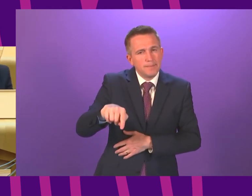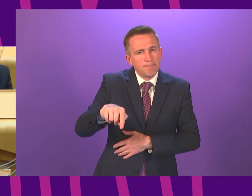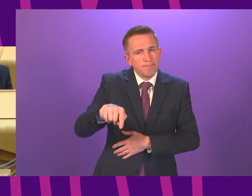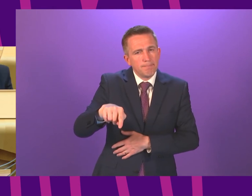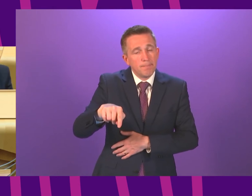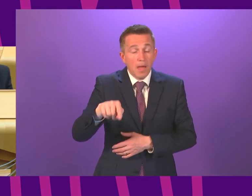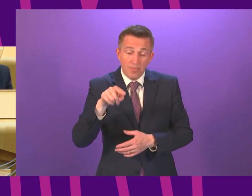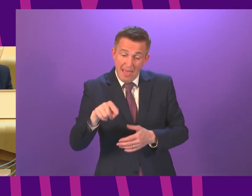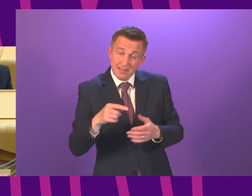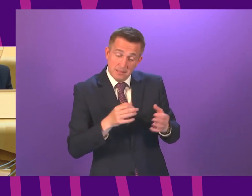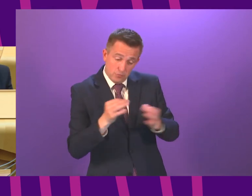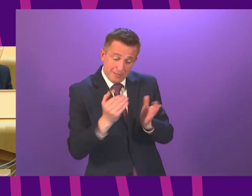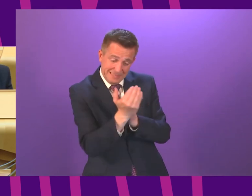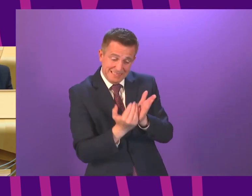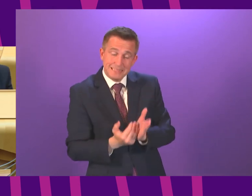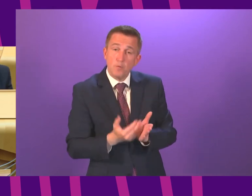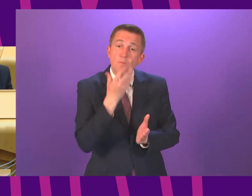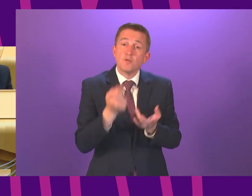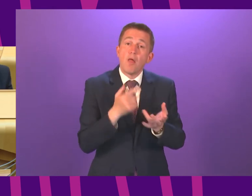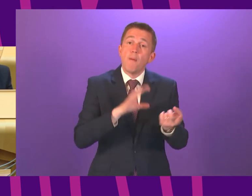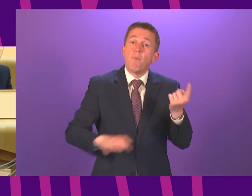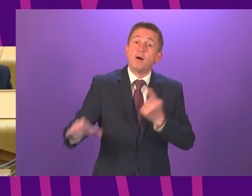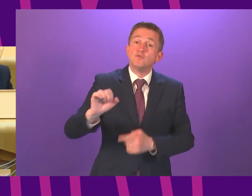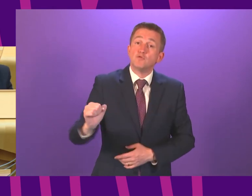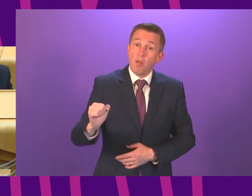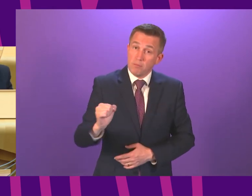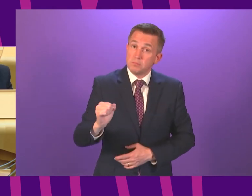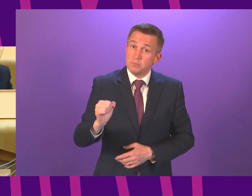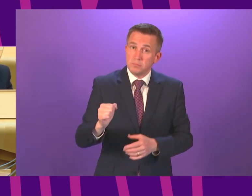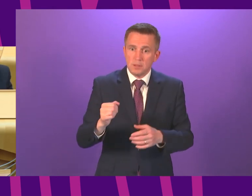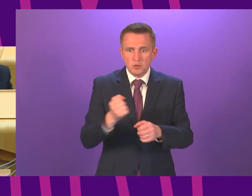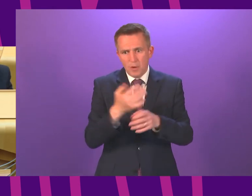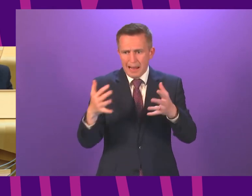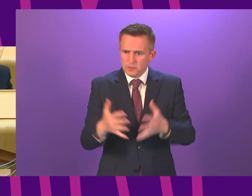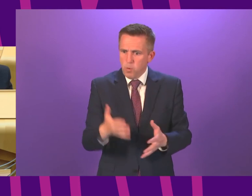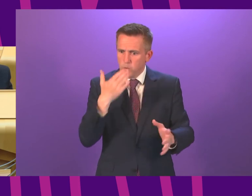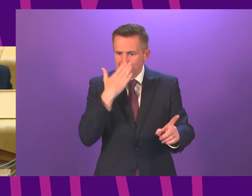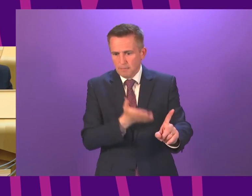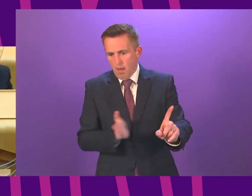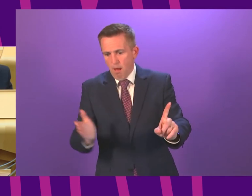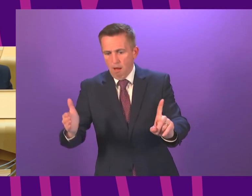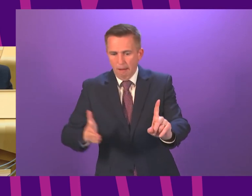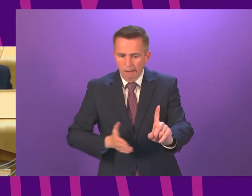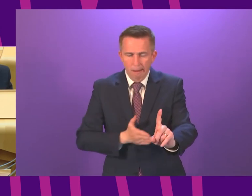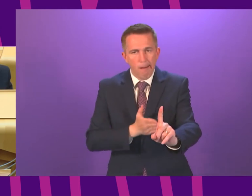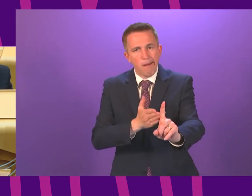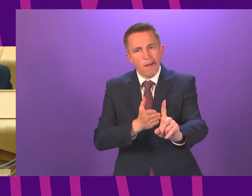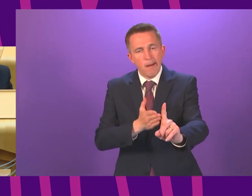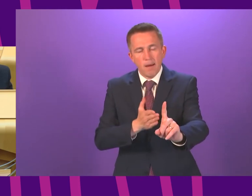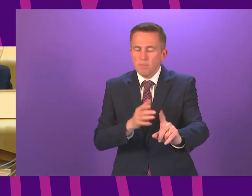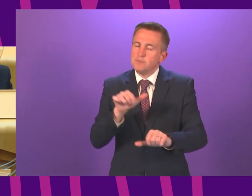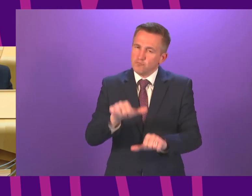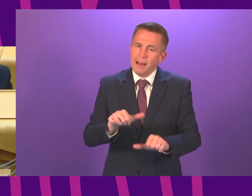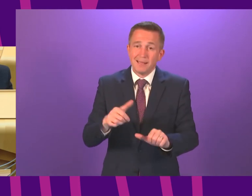learning in other parts of the country have been effective we are back on a better track in Glasgow but there will continue to be a need for economic